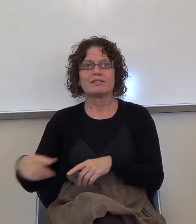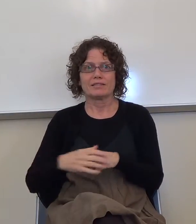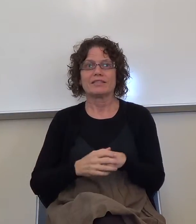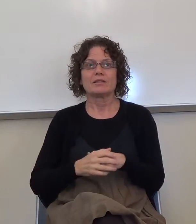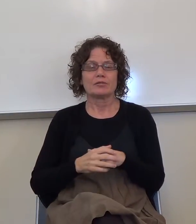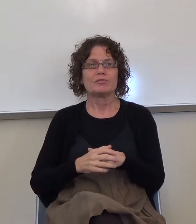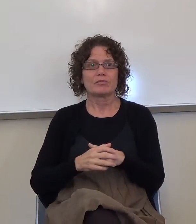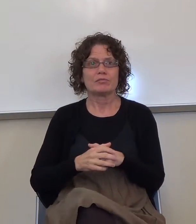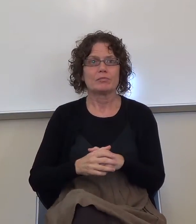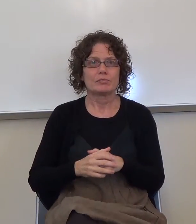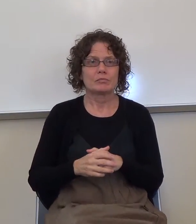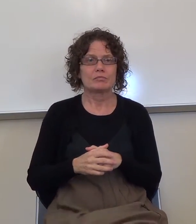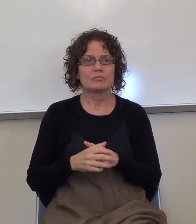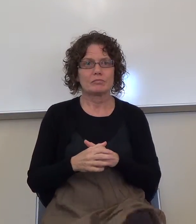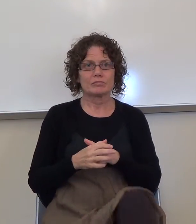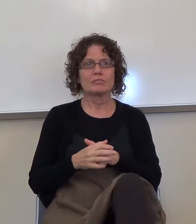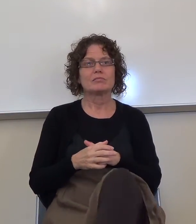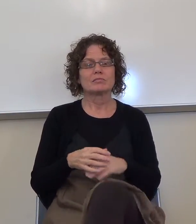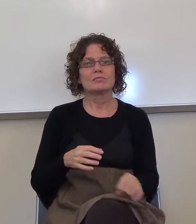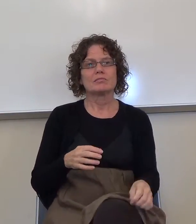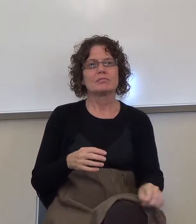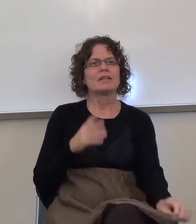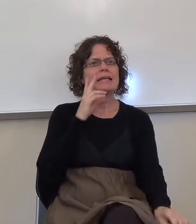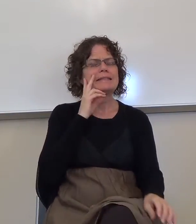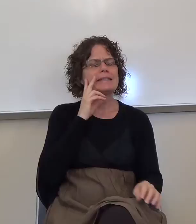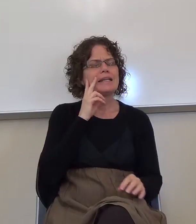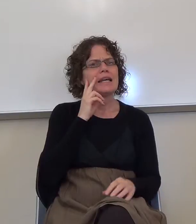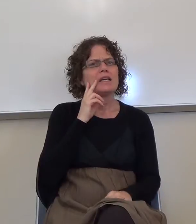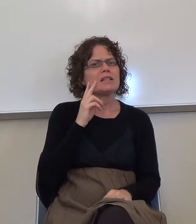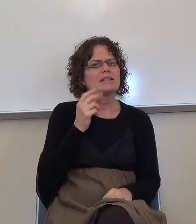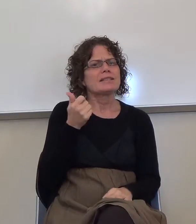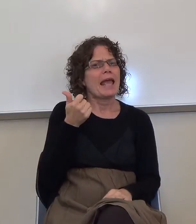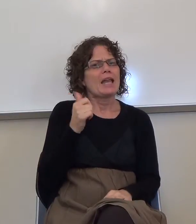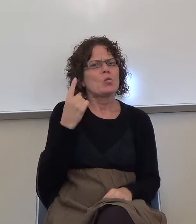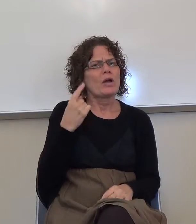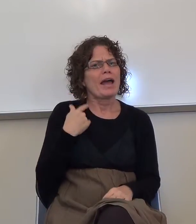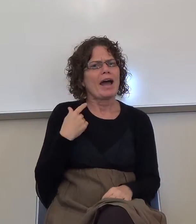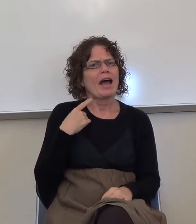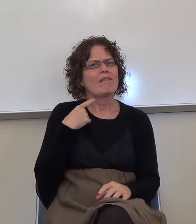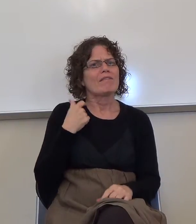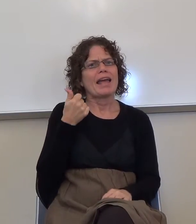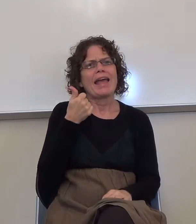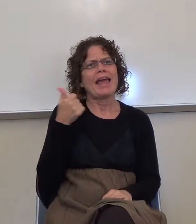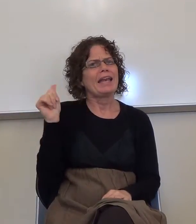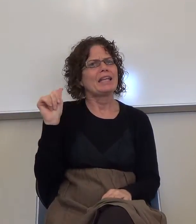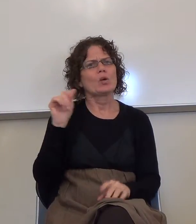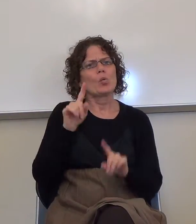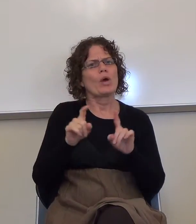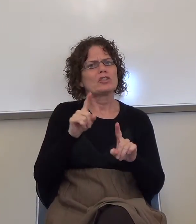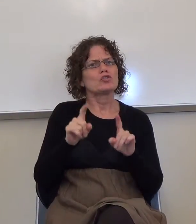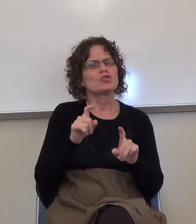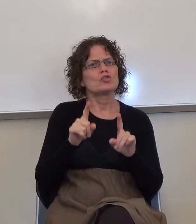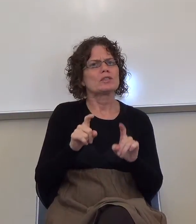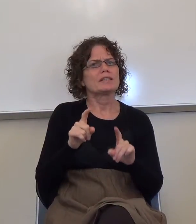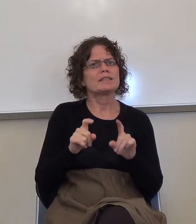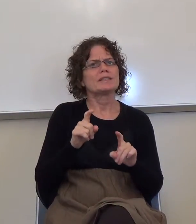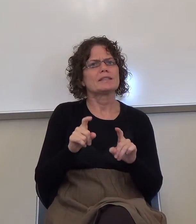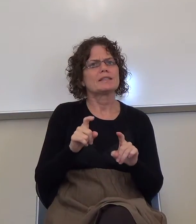Okay, let's see. Does anyone have any questions about the